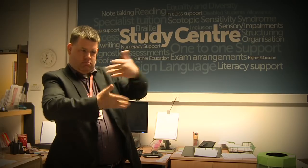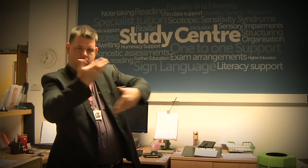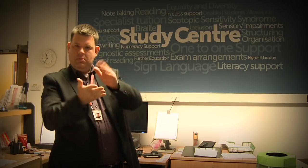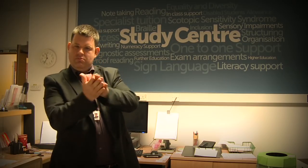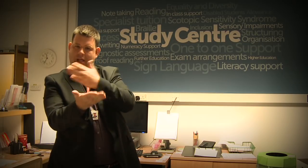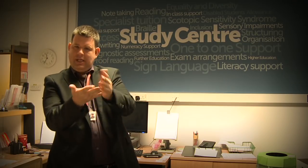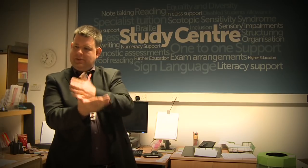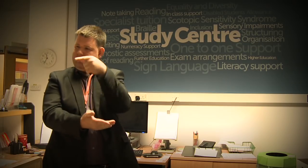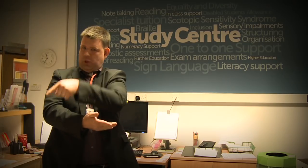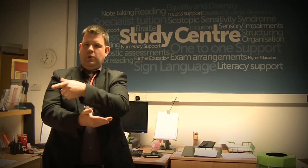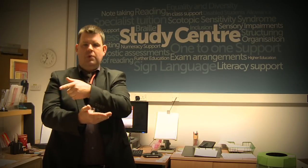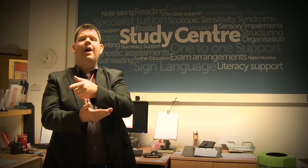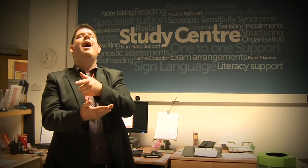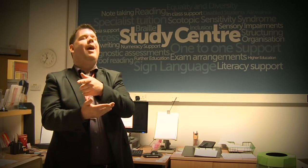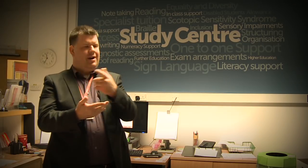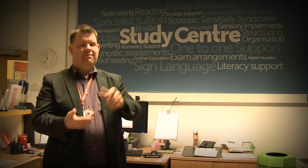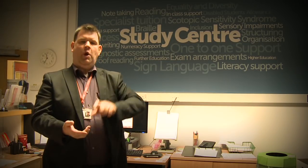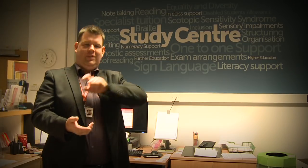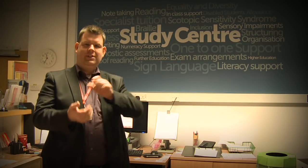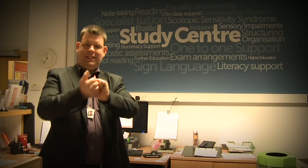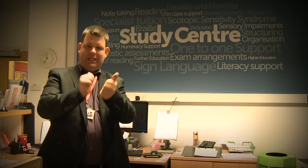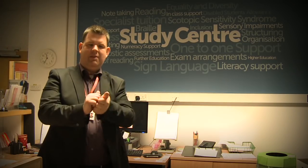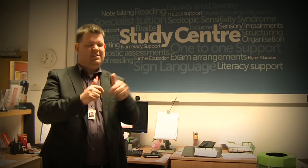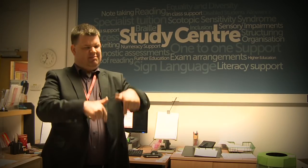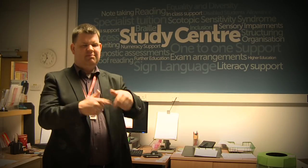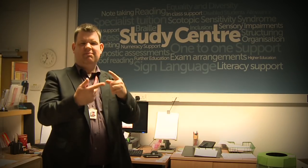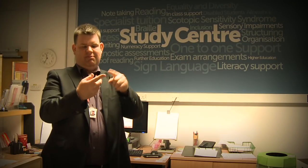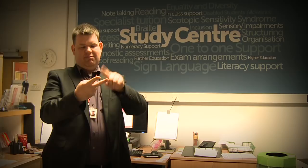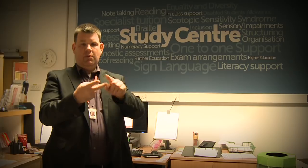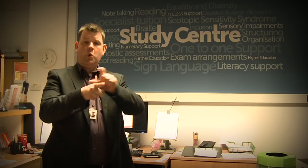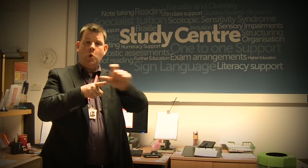Someone will contact the exam board on your behalf and get the agreement for the support that you need.